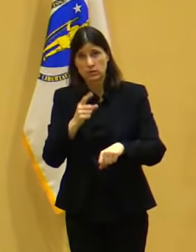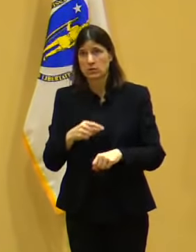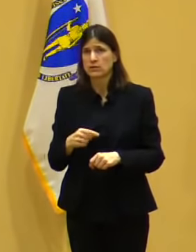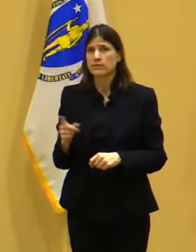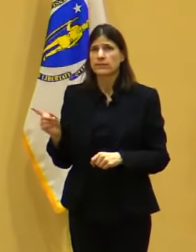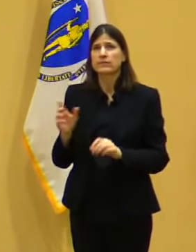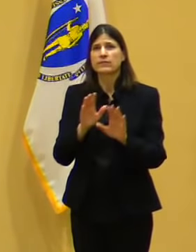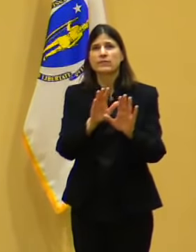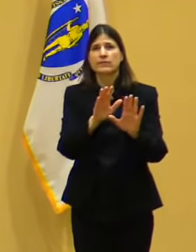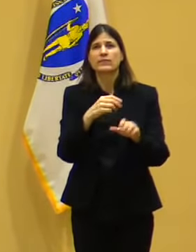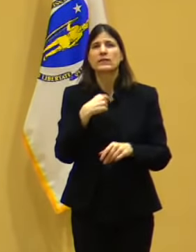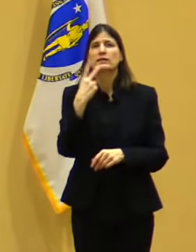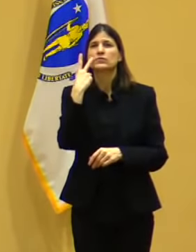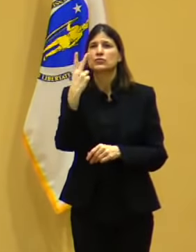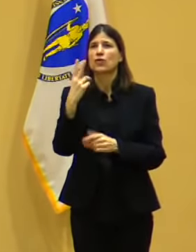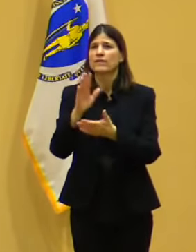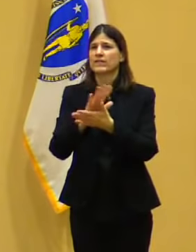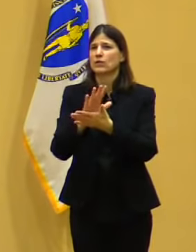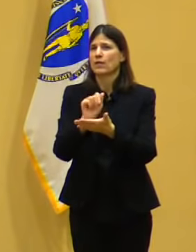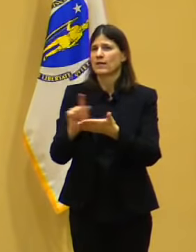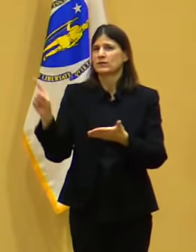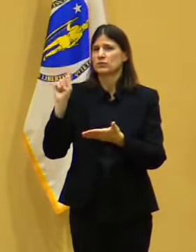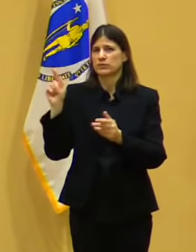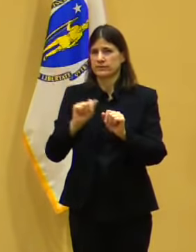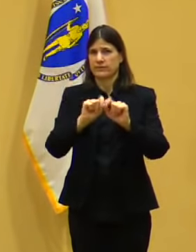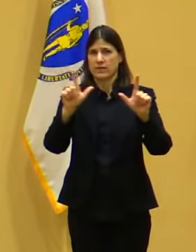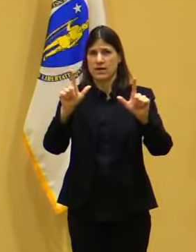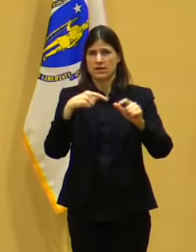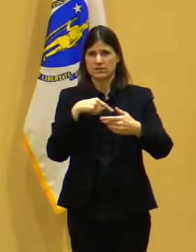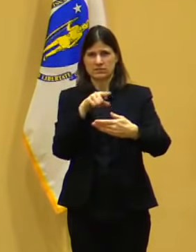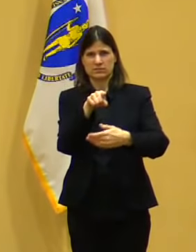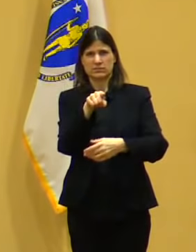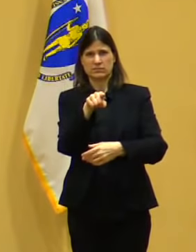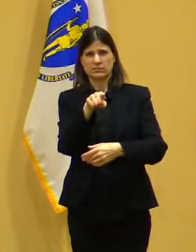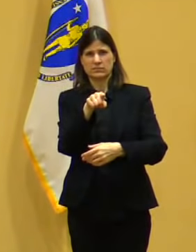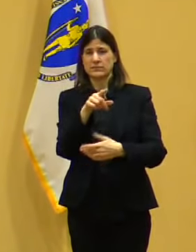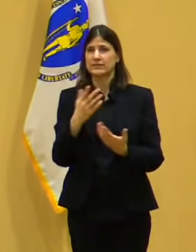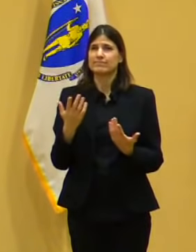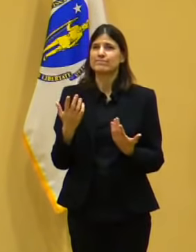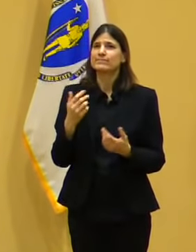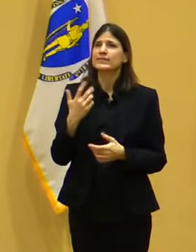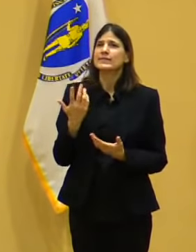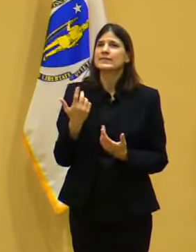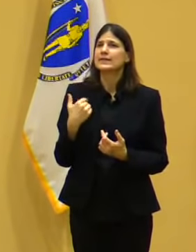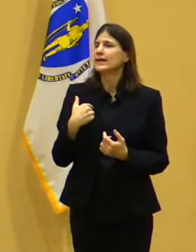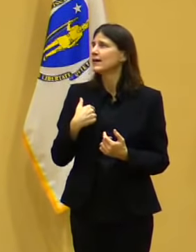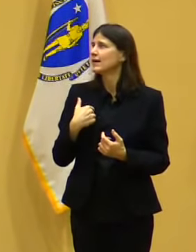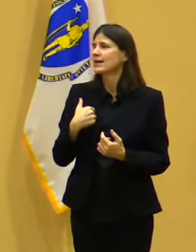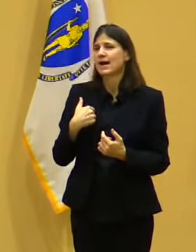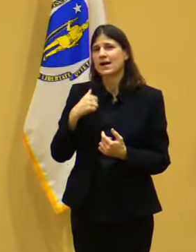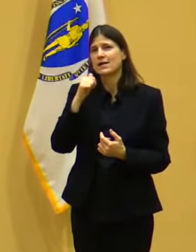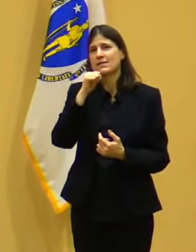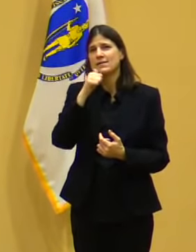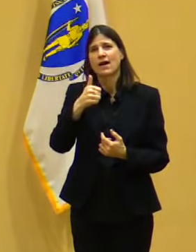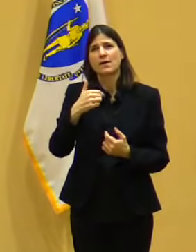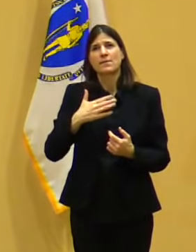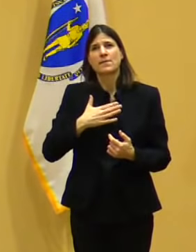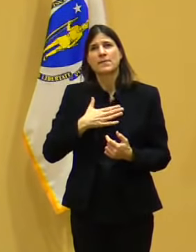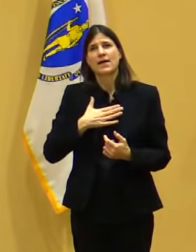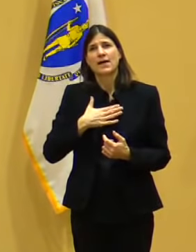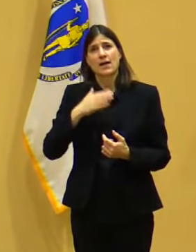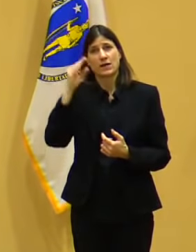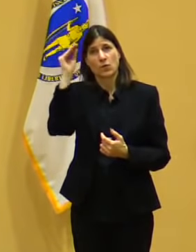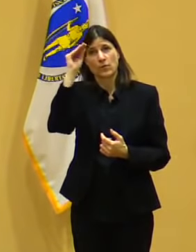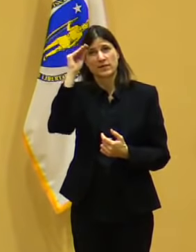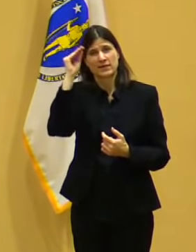last week did not speak for the administration in terms of tone, substance, style, or anything else. And that continues to be my position. He does not speak for